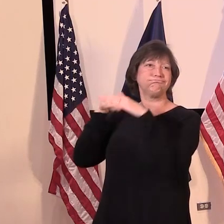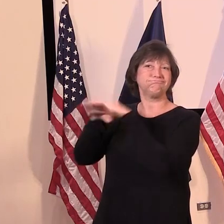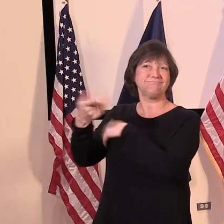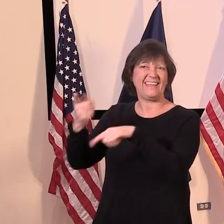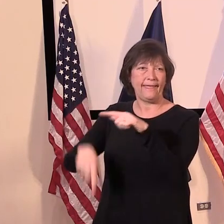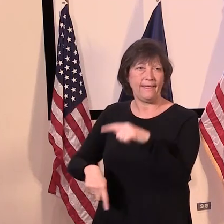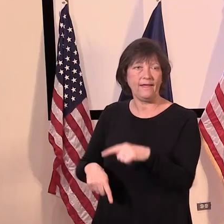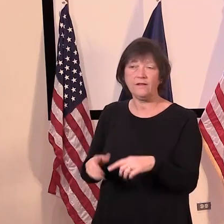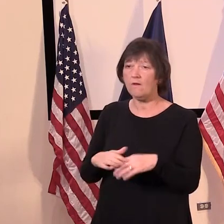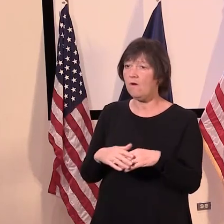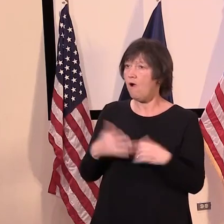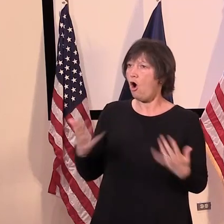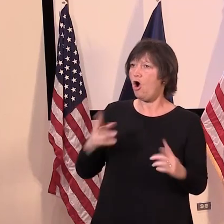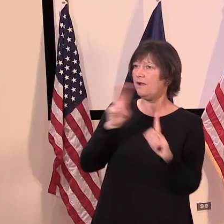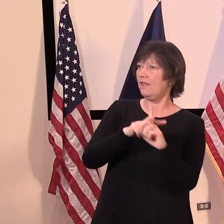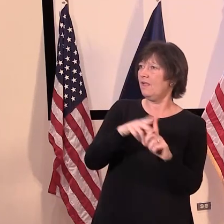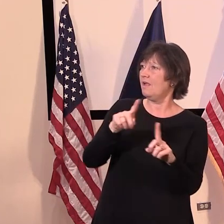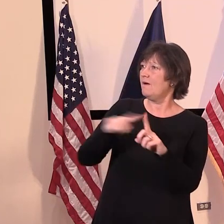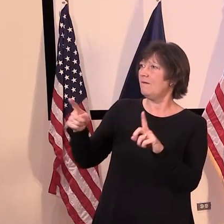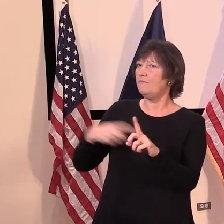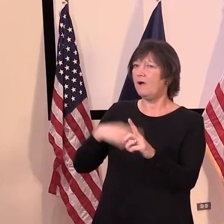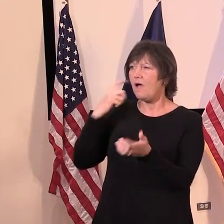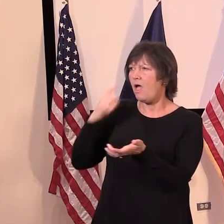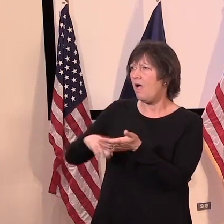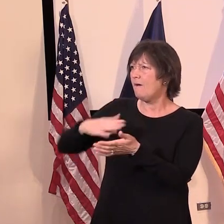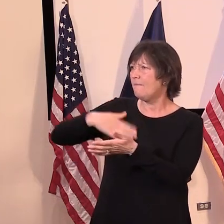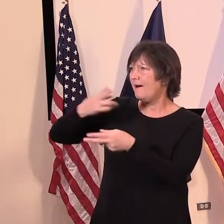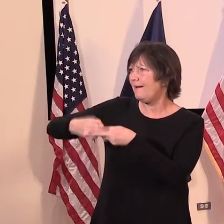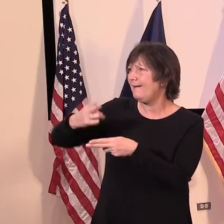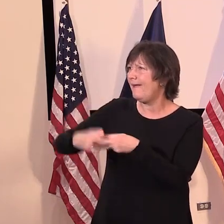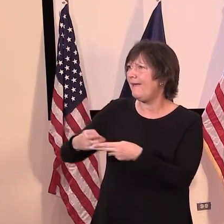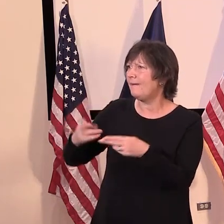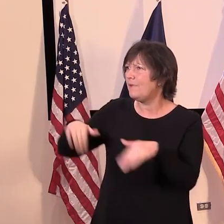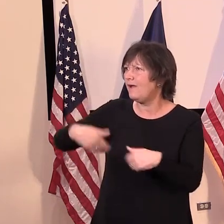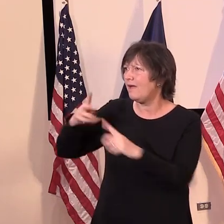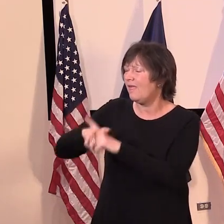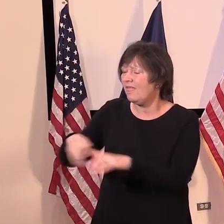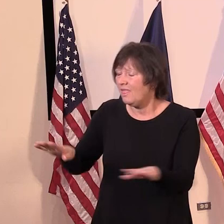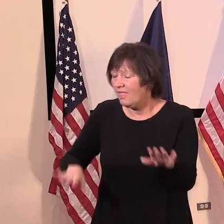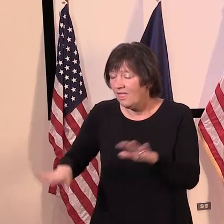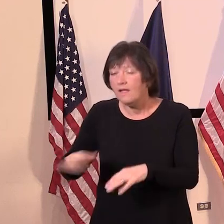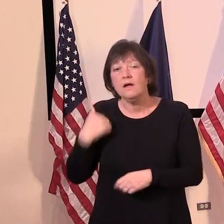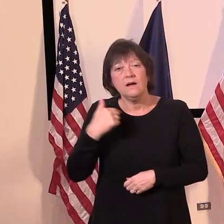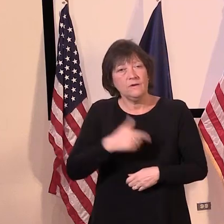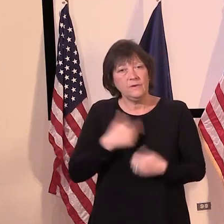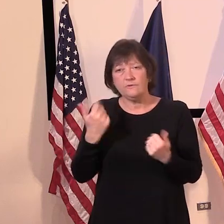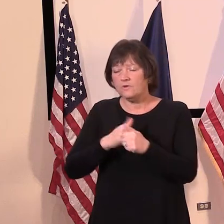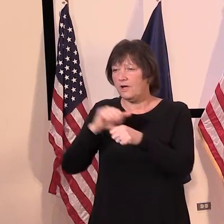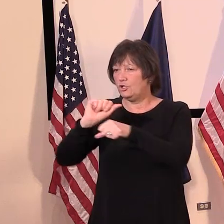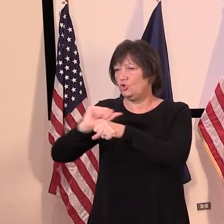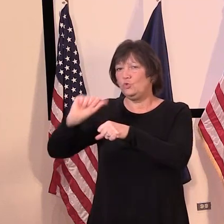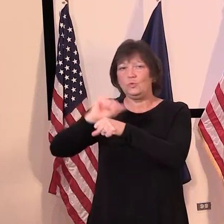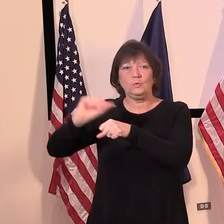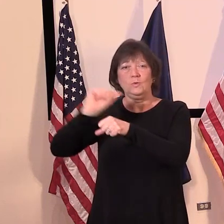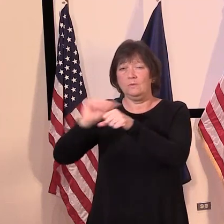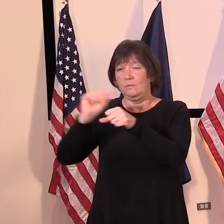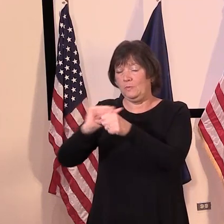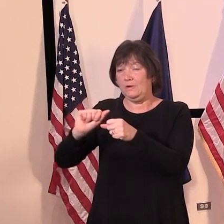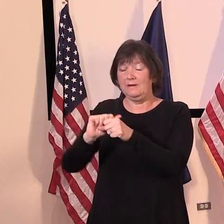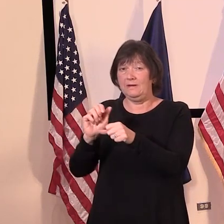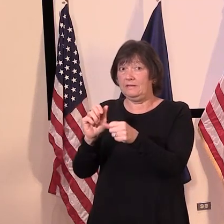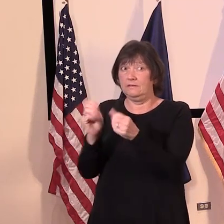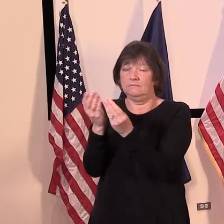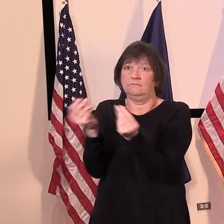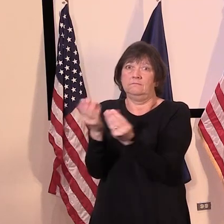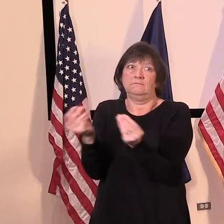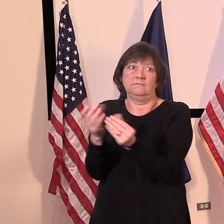in or doesn't recognize, uh, them or their information. Uh, we've been managing those, uh, and clearing those as soon as